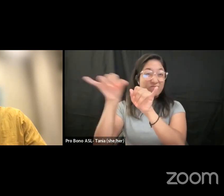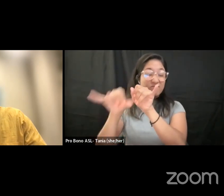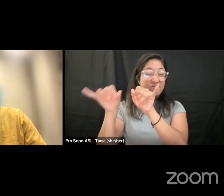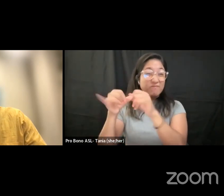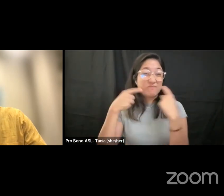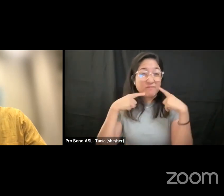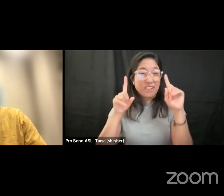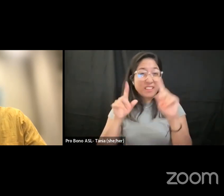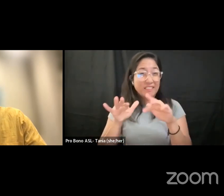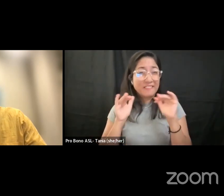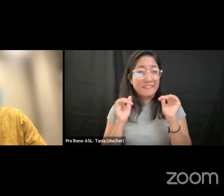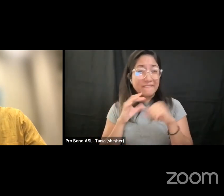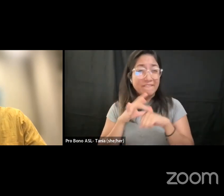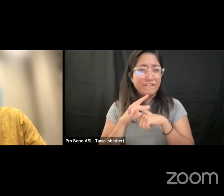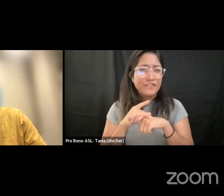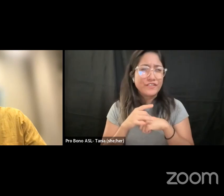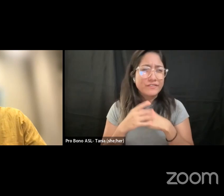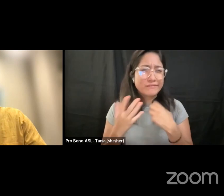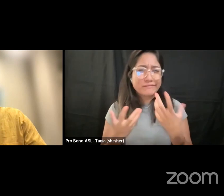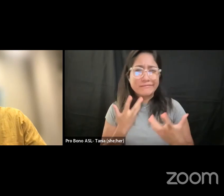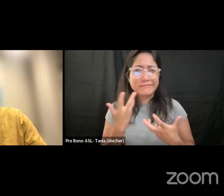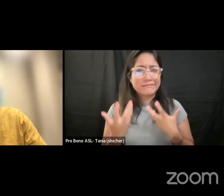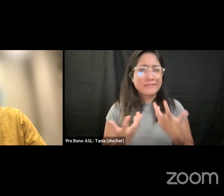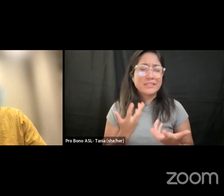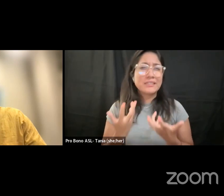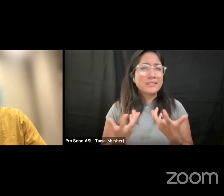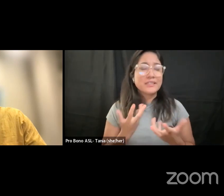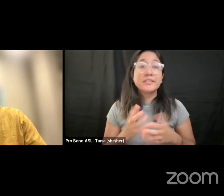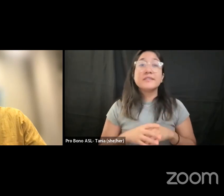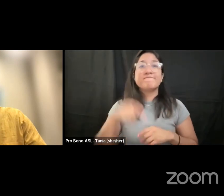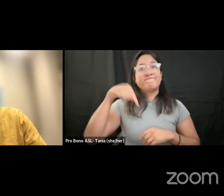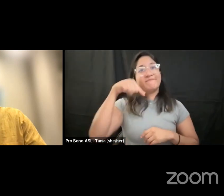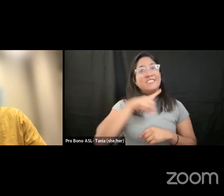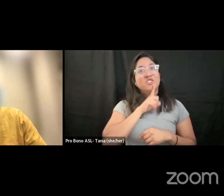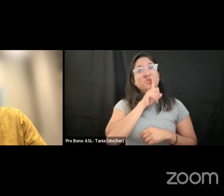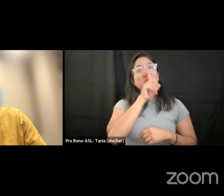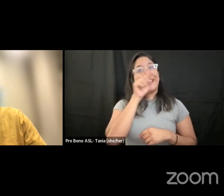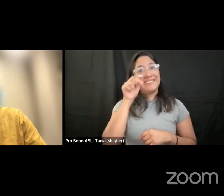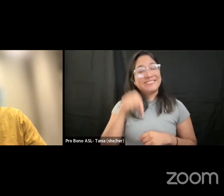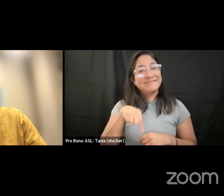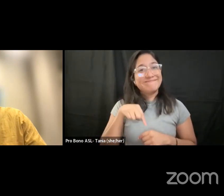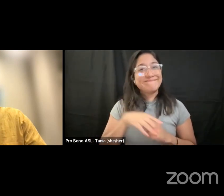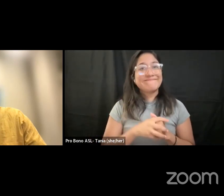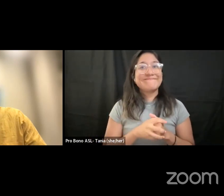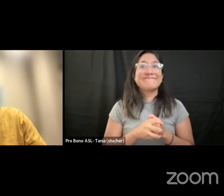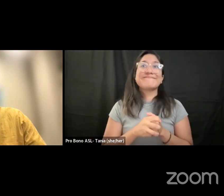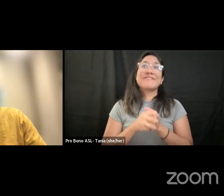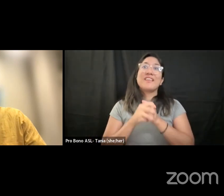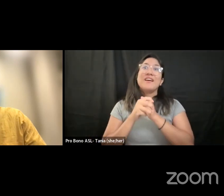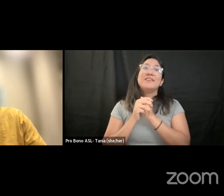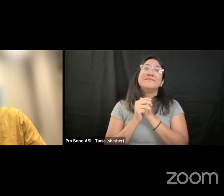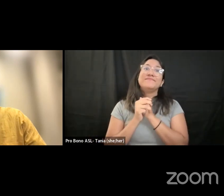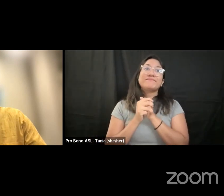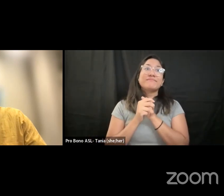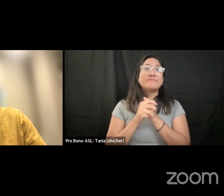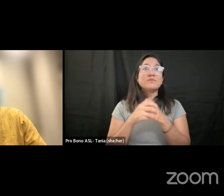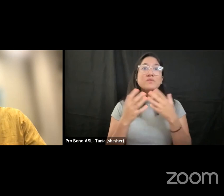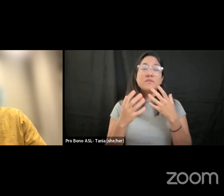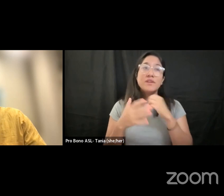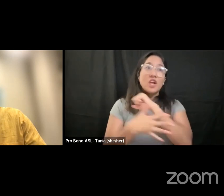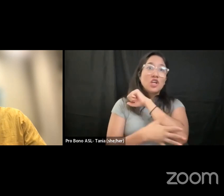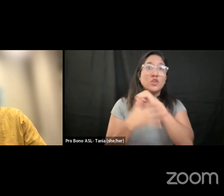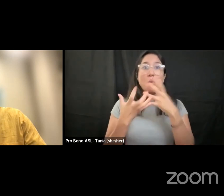this is our current um reality yet this is a country again that wants to start extraction in other parts